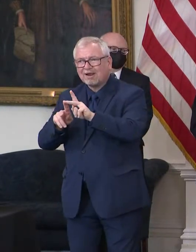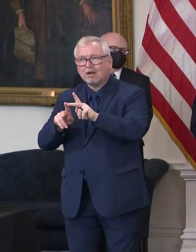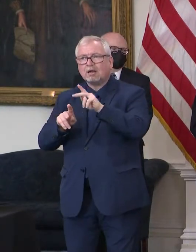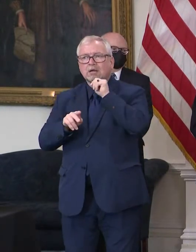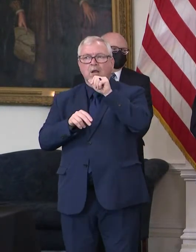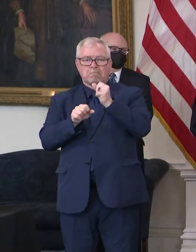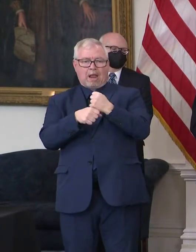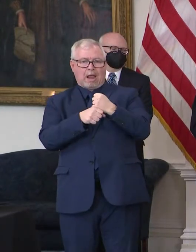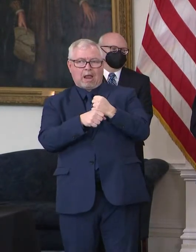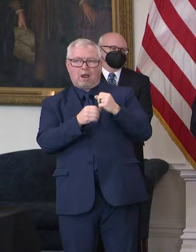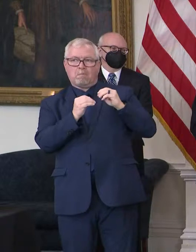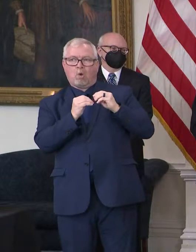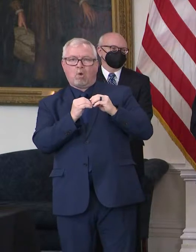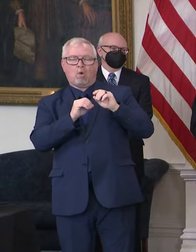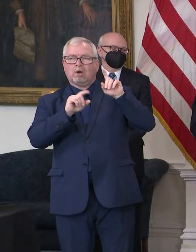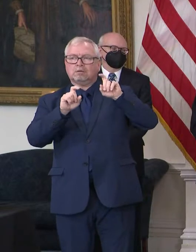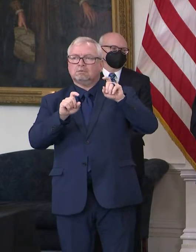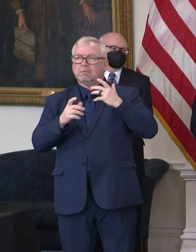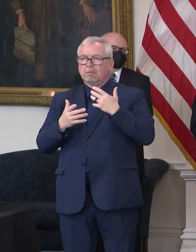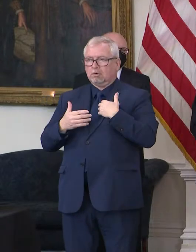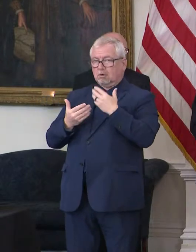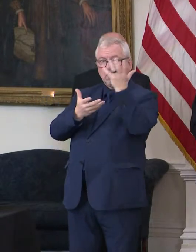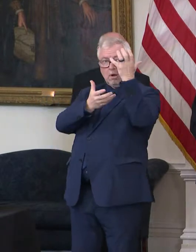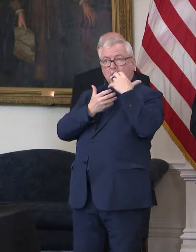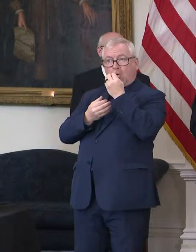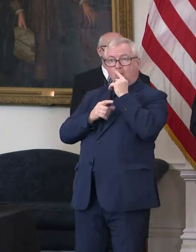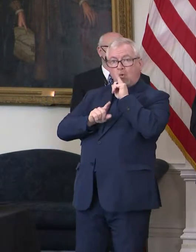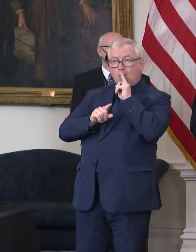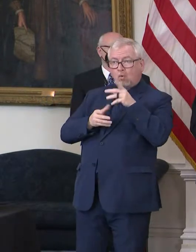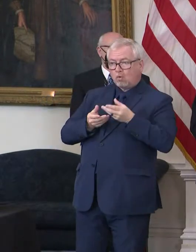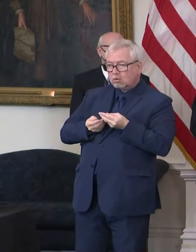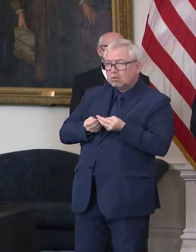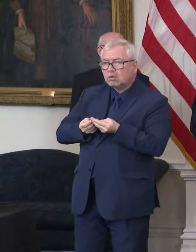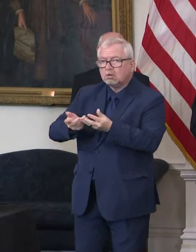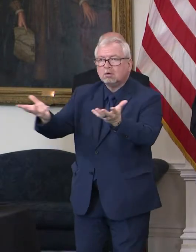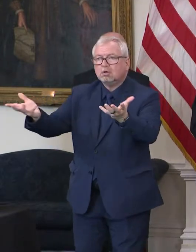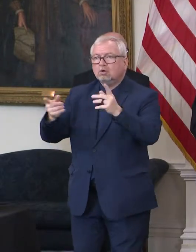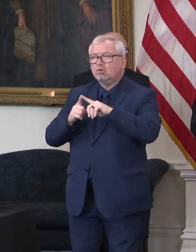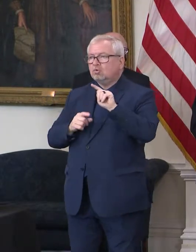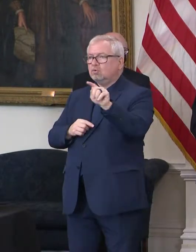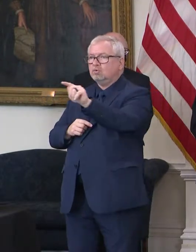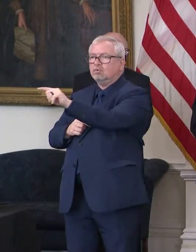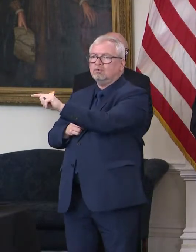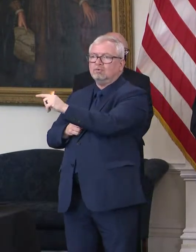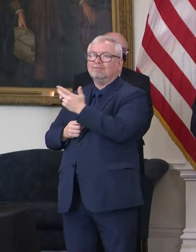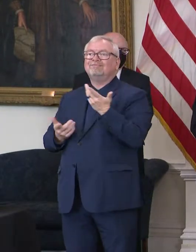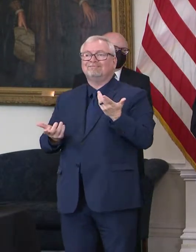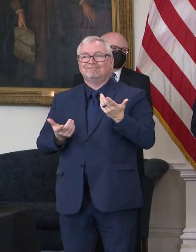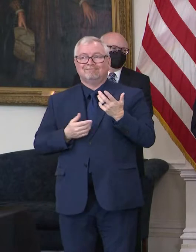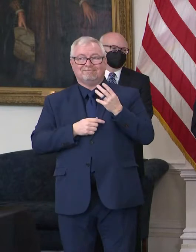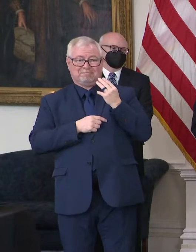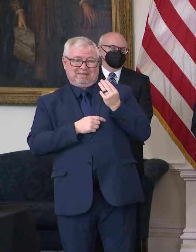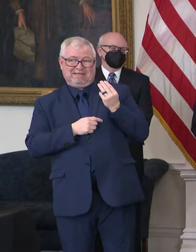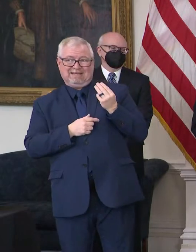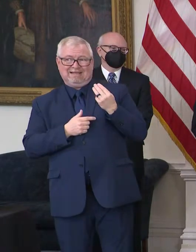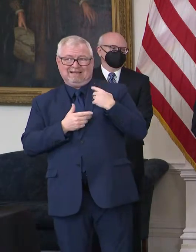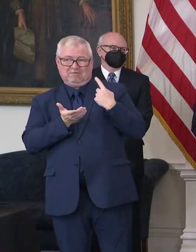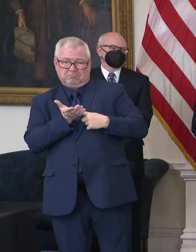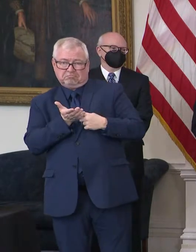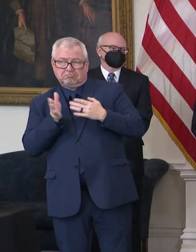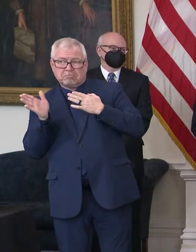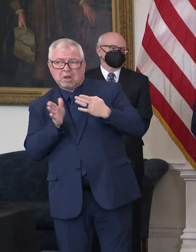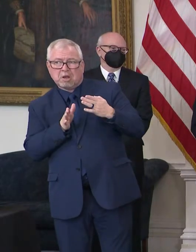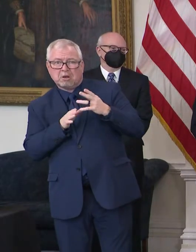that we were supposed to get on trucks to come here. We already had uses for them like, like Monday. Uh, and now it may be several weeks from now, somebody might